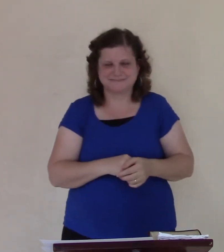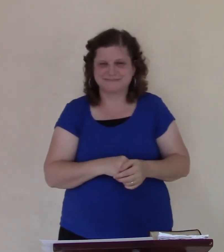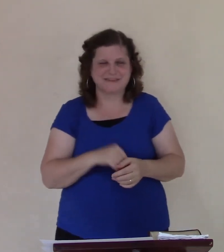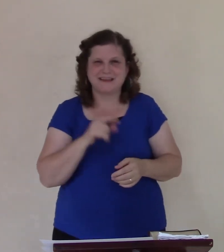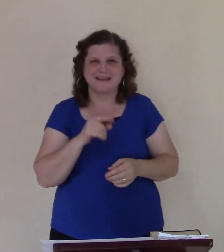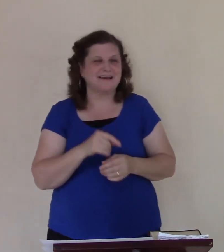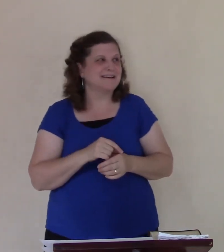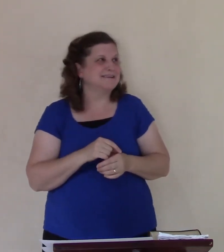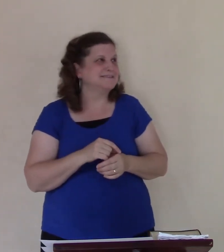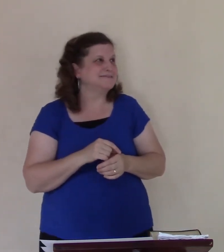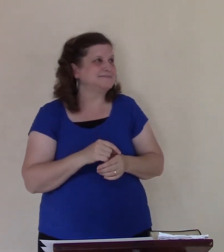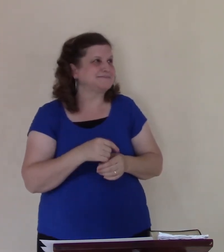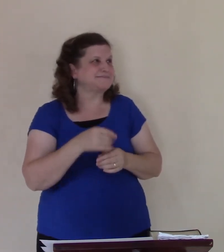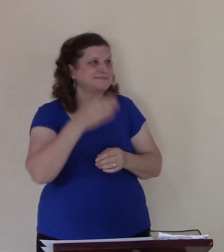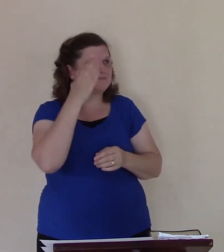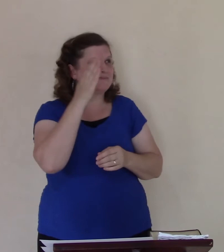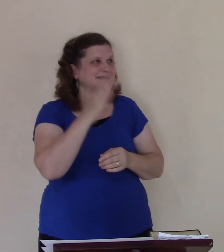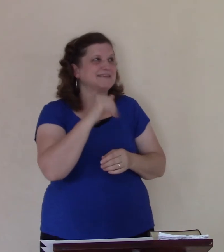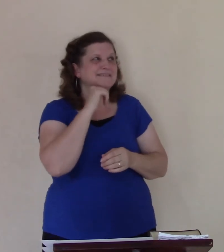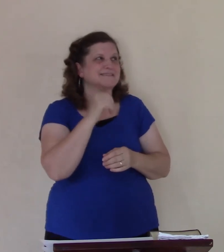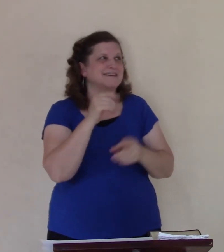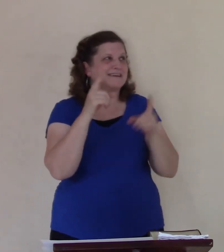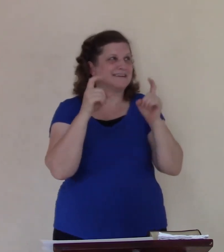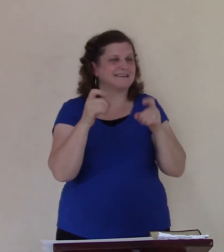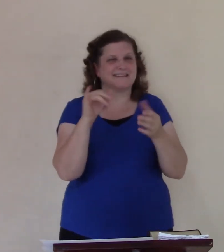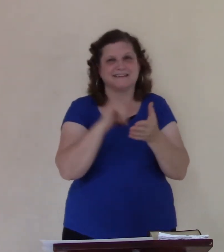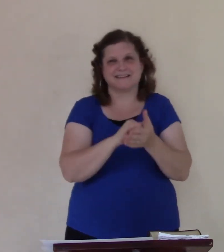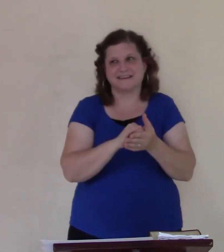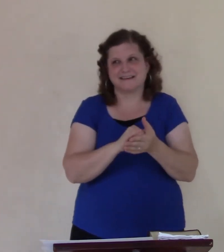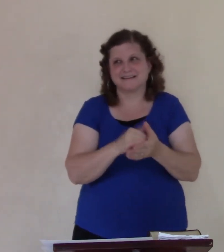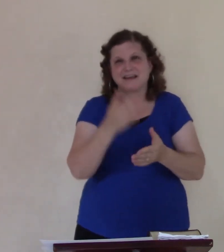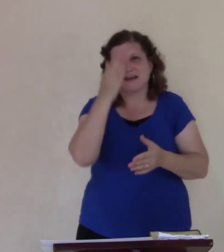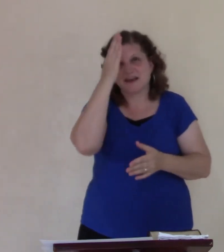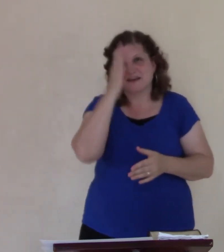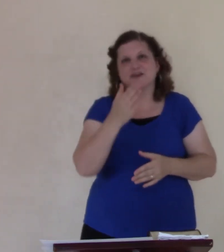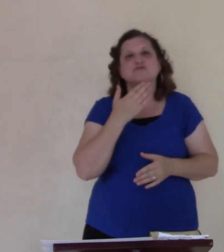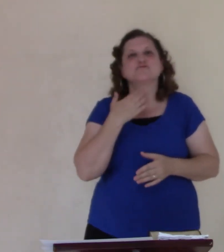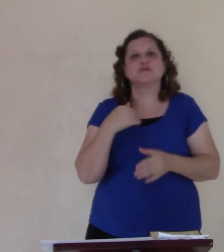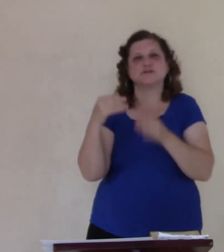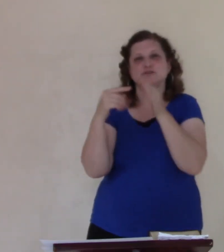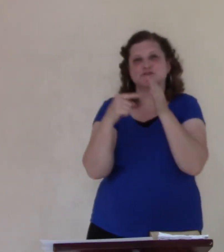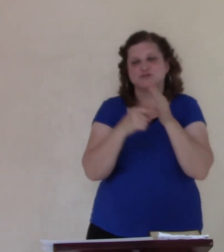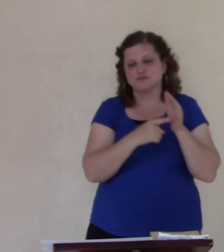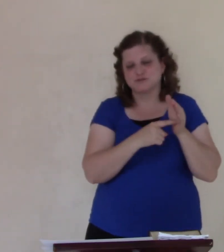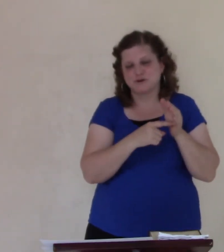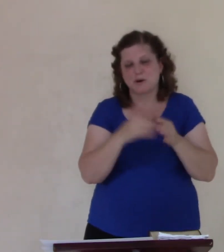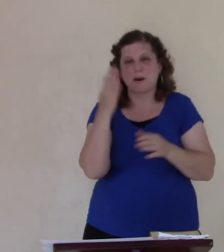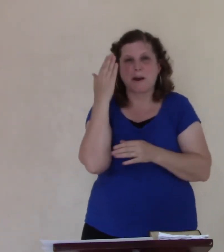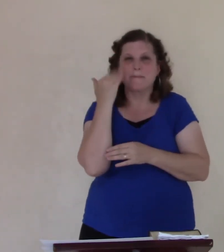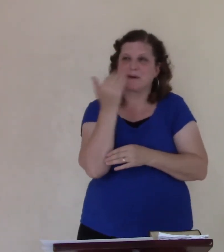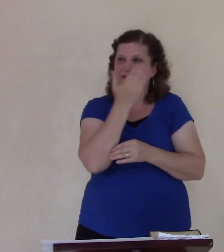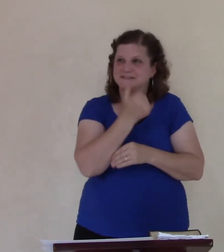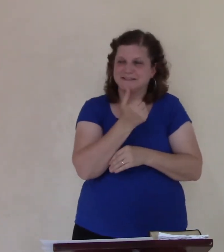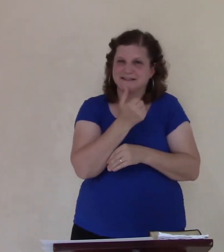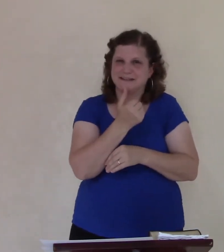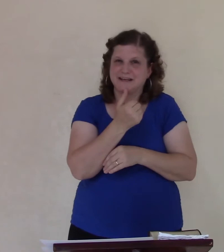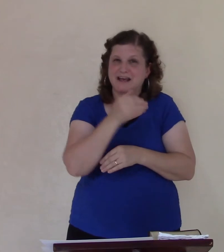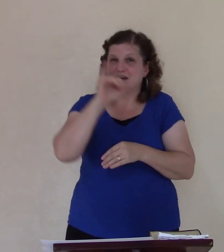that's kind of how Jonah is God wants to show mercy to them Jonah says I back it off God bring it on